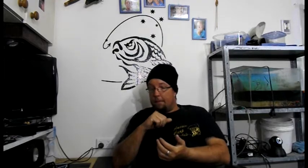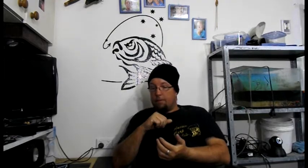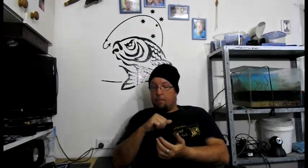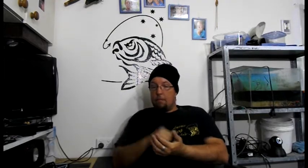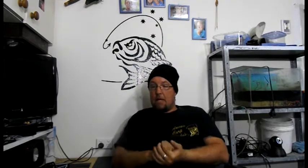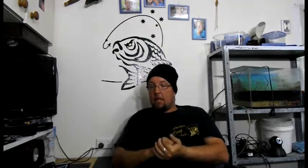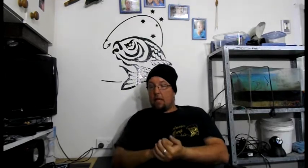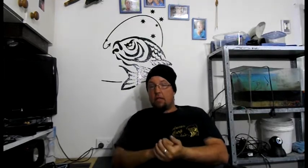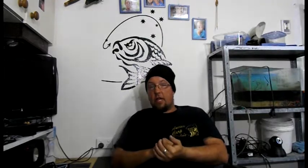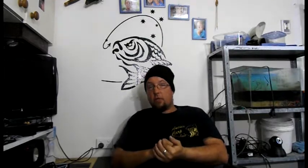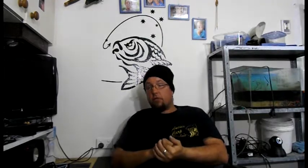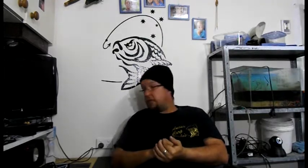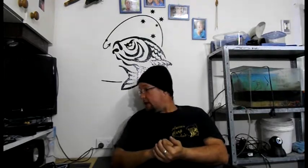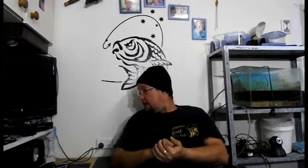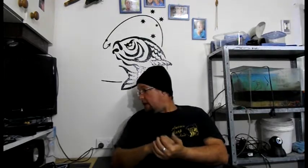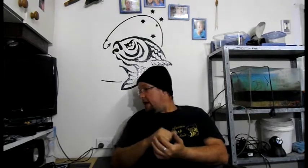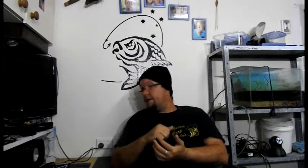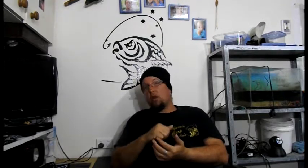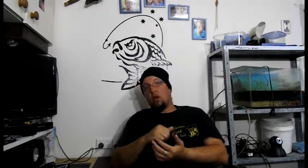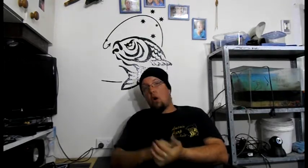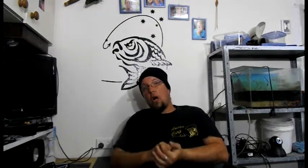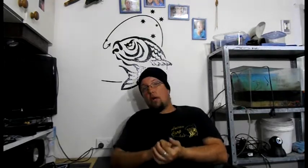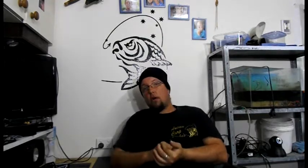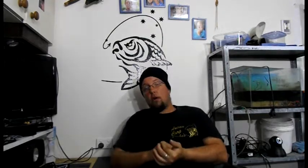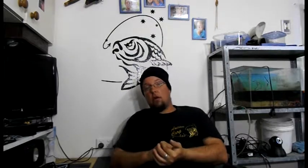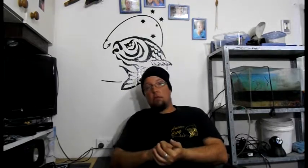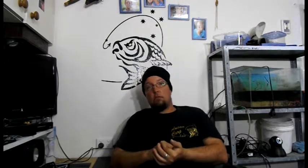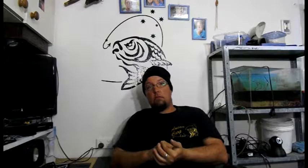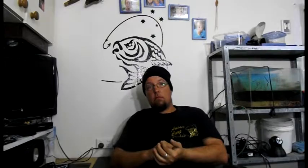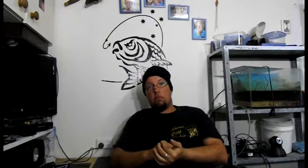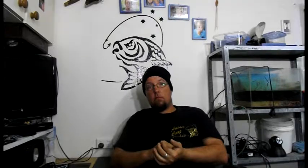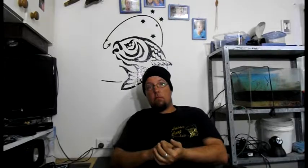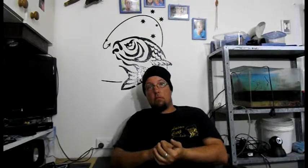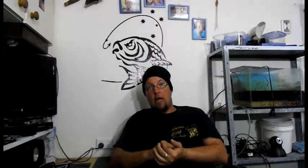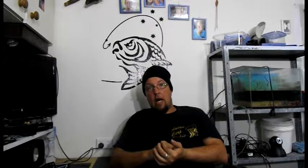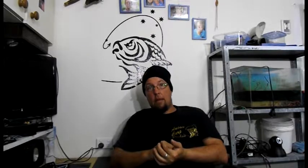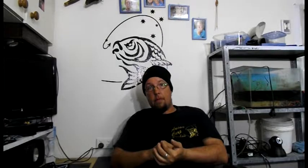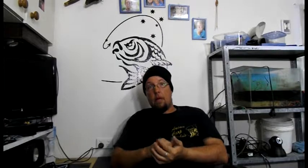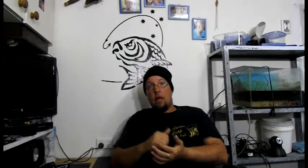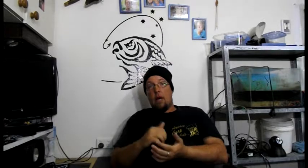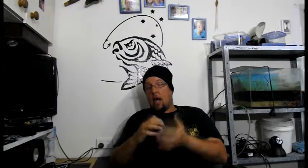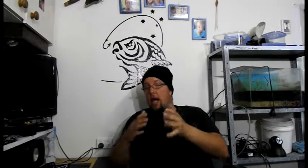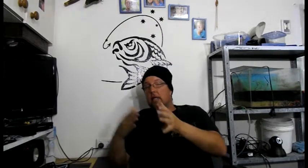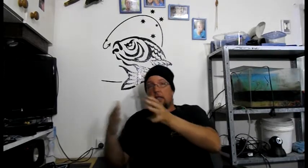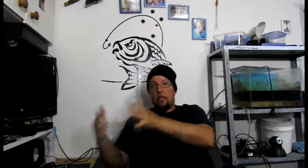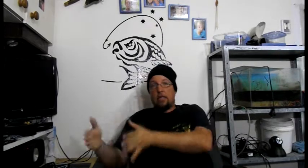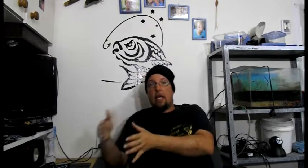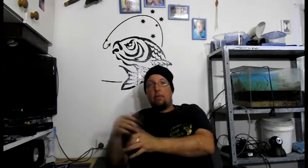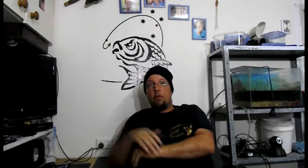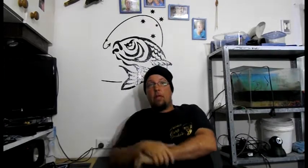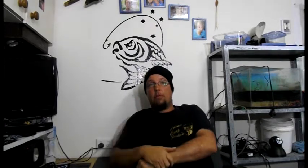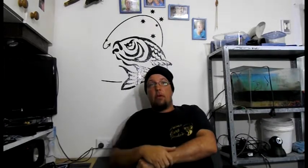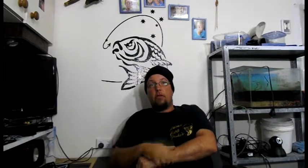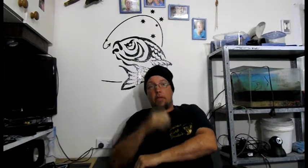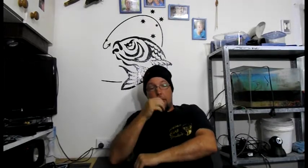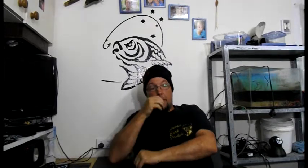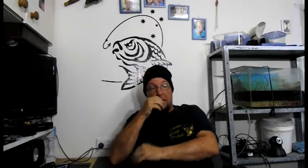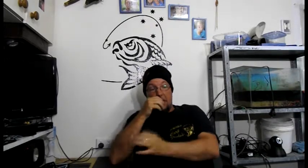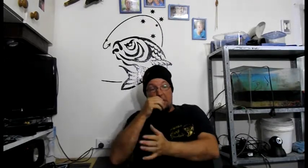Many of those countries have relied on carp as a staple in their protein, as a staple in